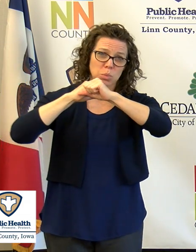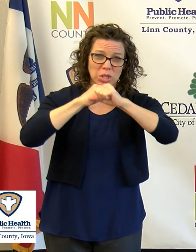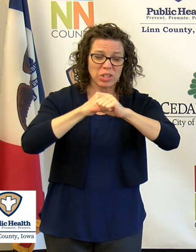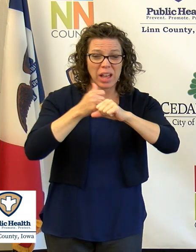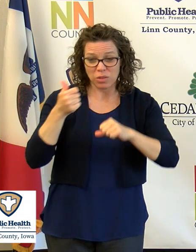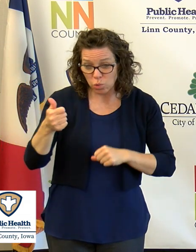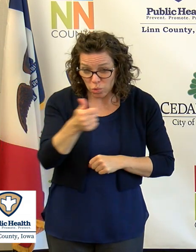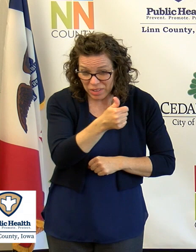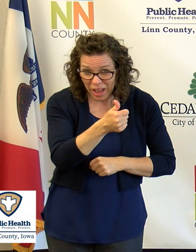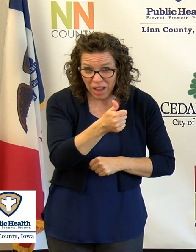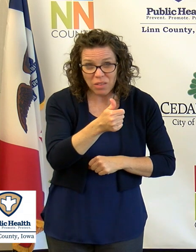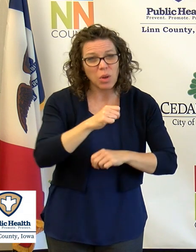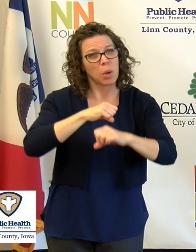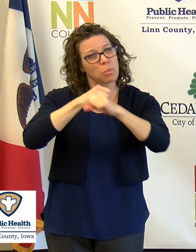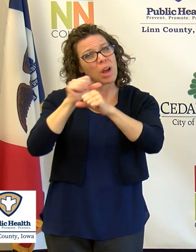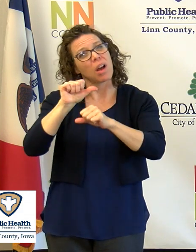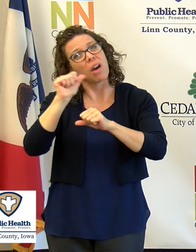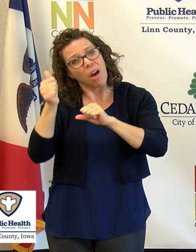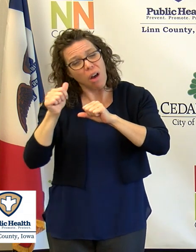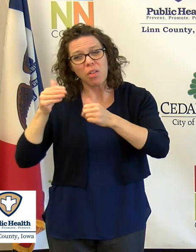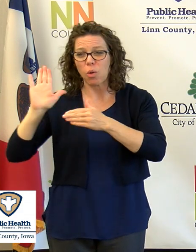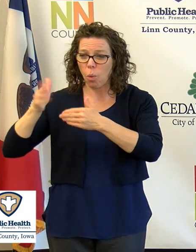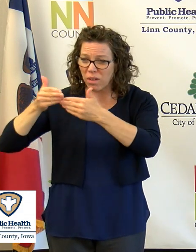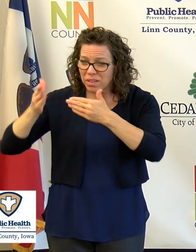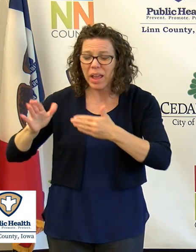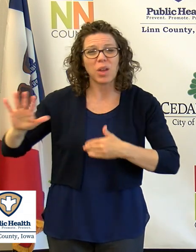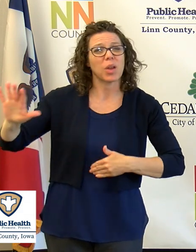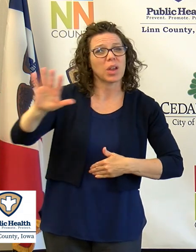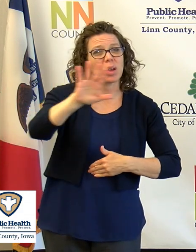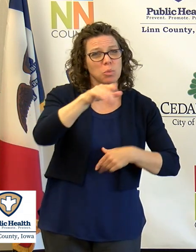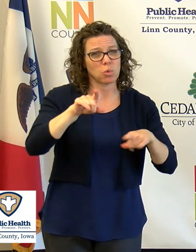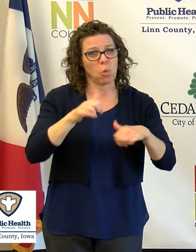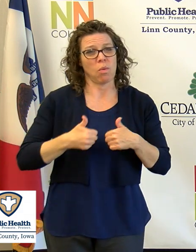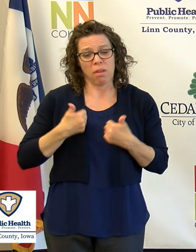as well as the health of others while we go about our daily lives.